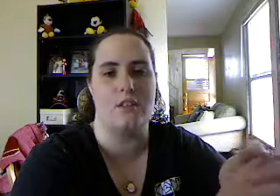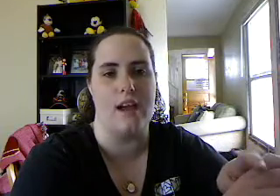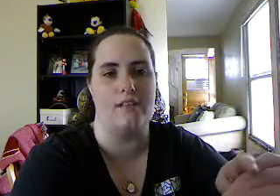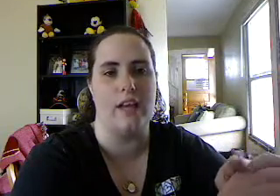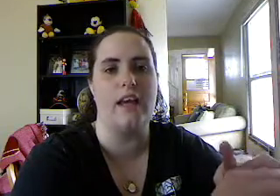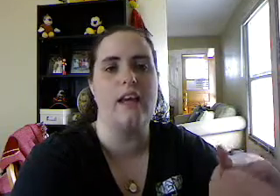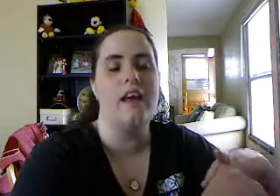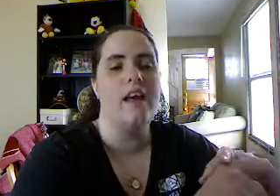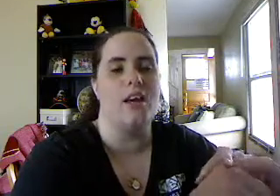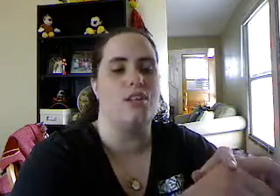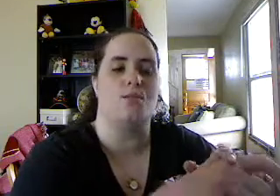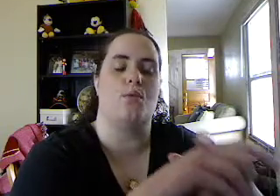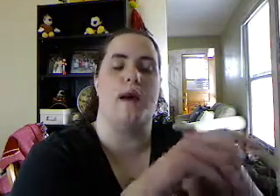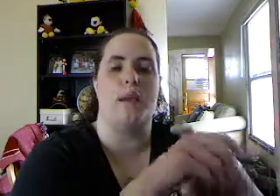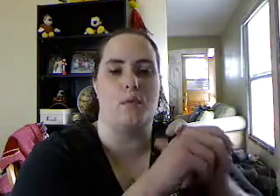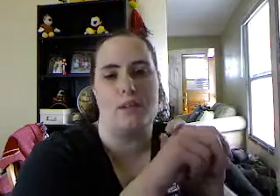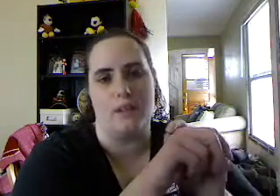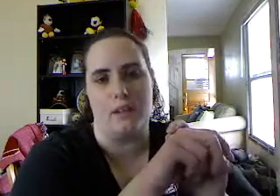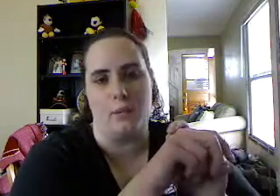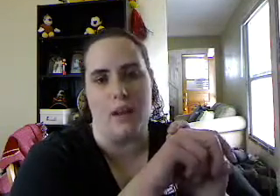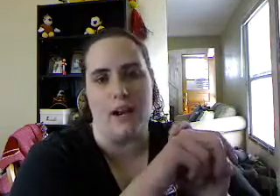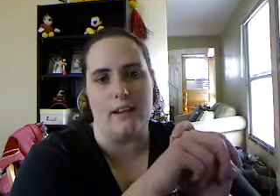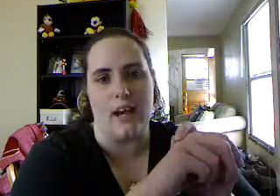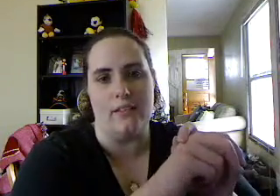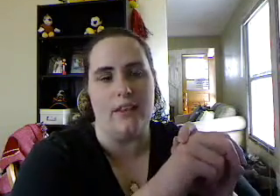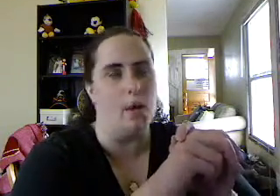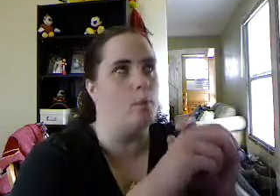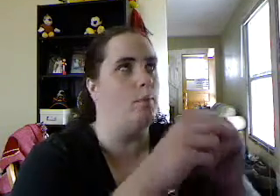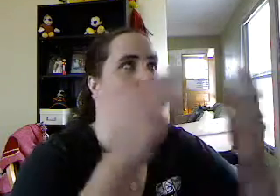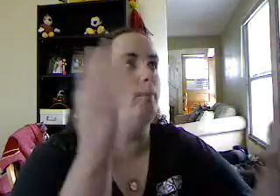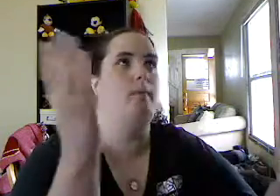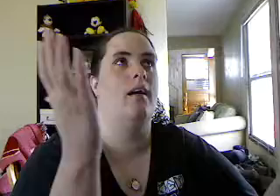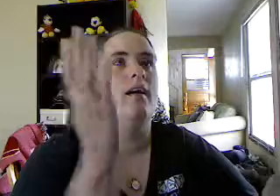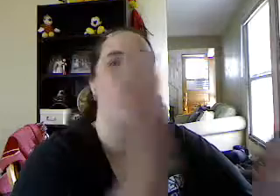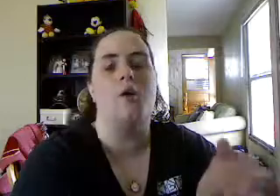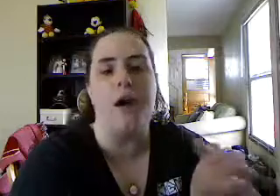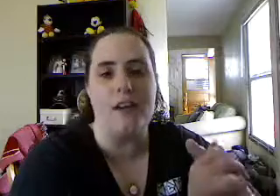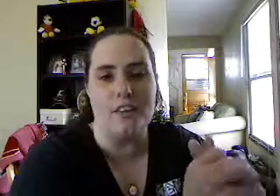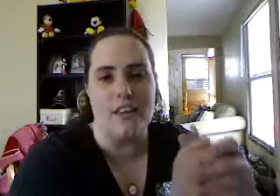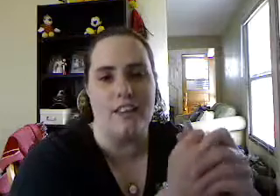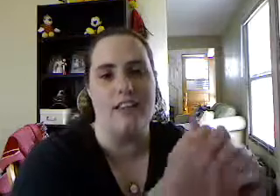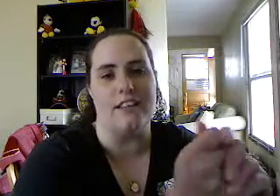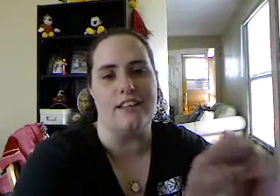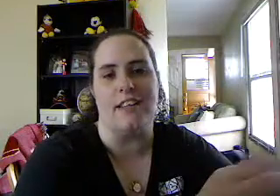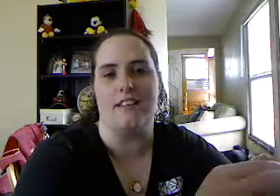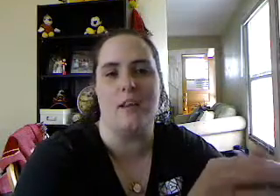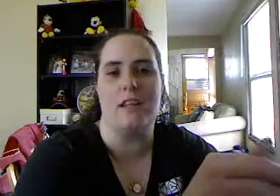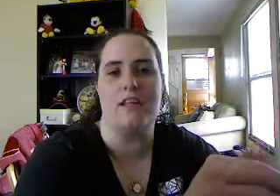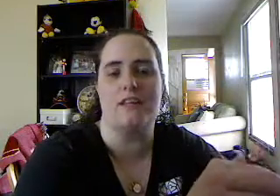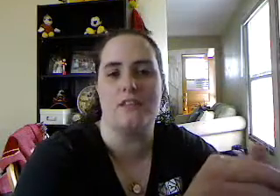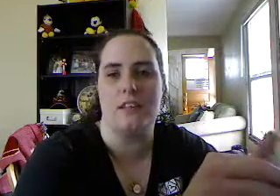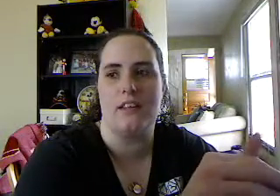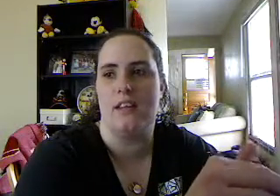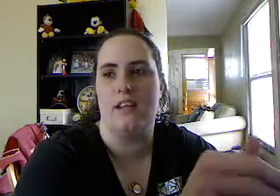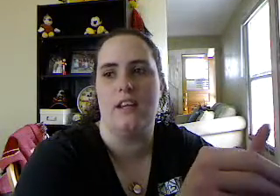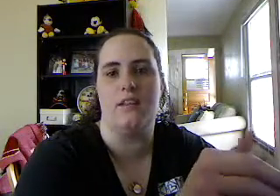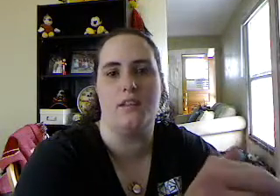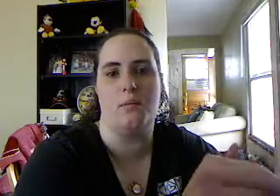to do an IV, and she goes, well, why can't we just get the blood out of the IV? Why don't they think of these things? I mean, is there really a need to